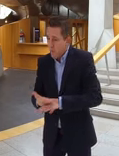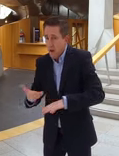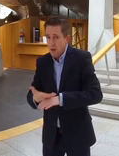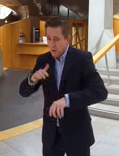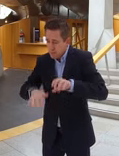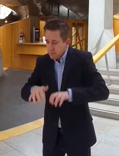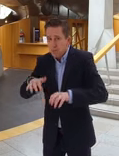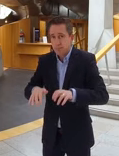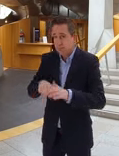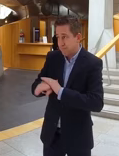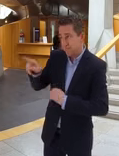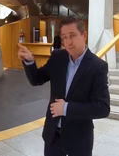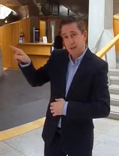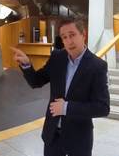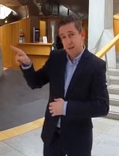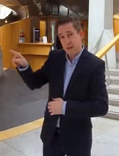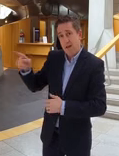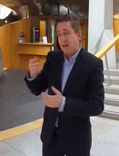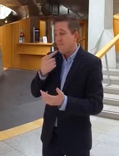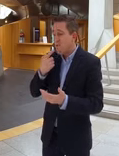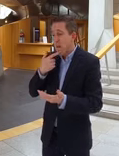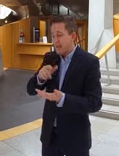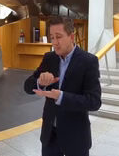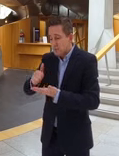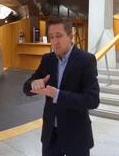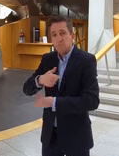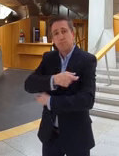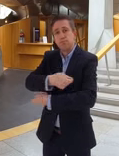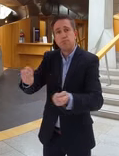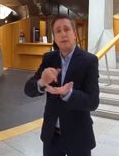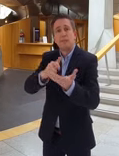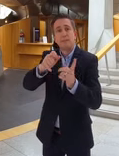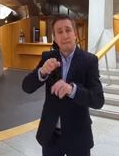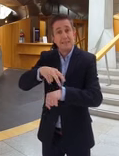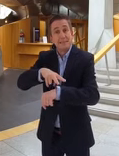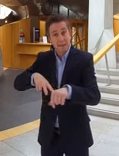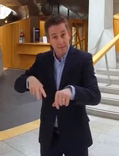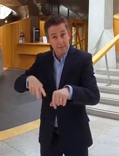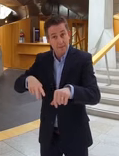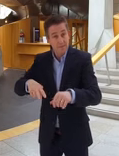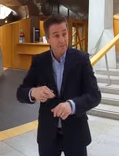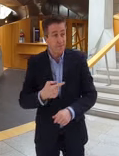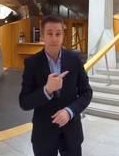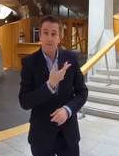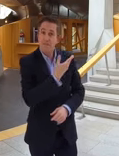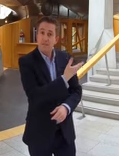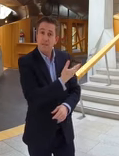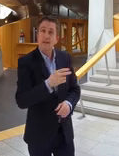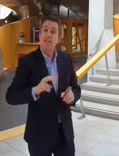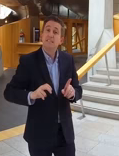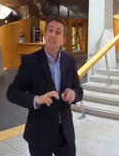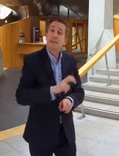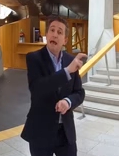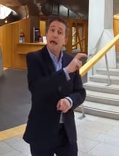information to the MSPs and their staff. The garden lobby stairs lead to the debating chamber